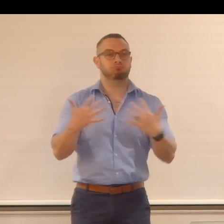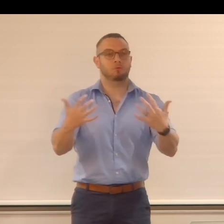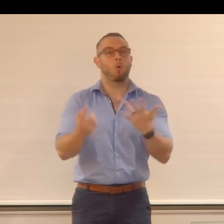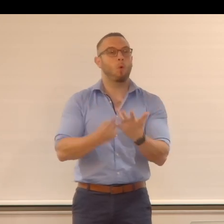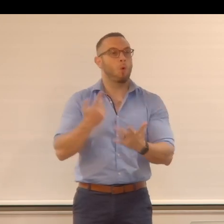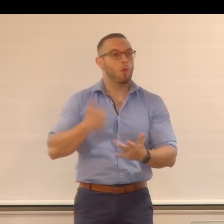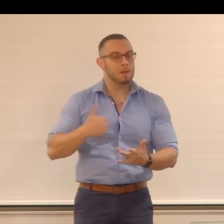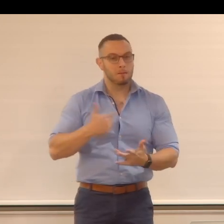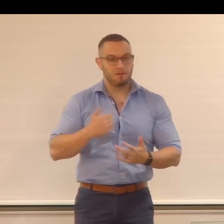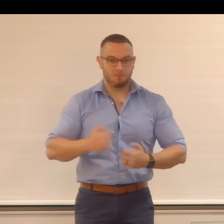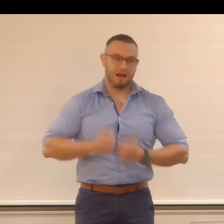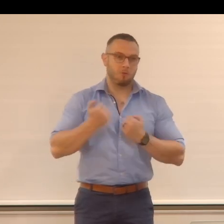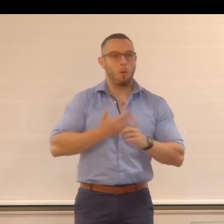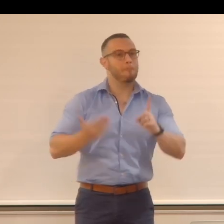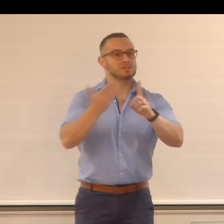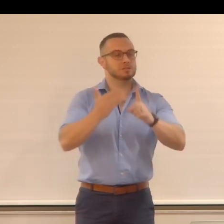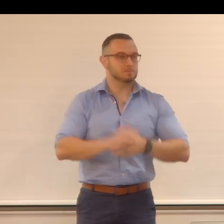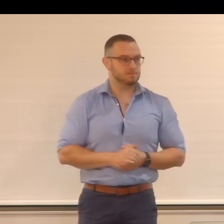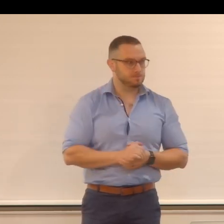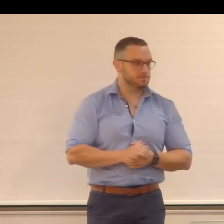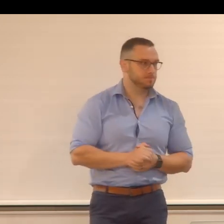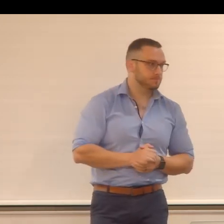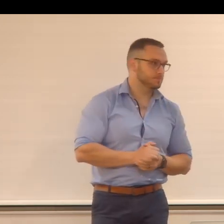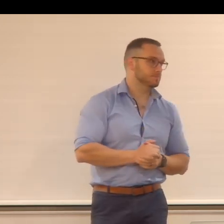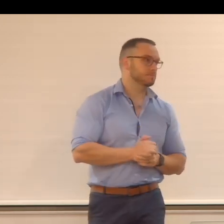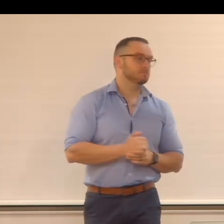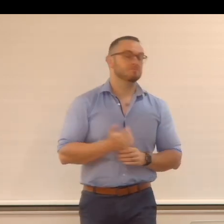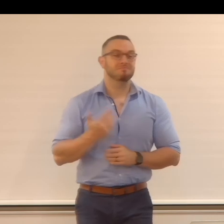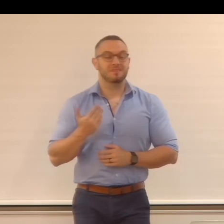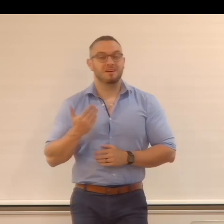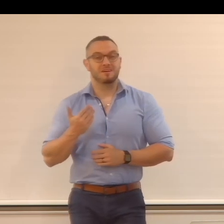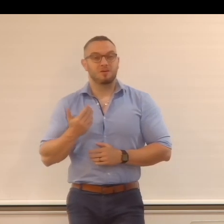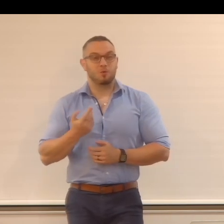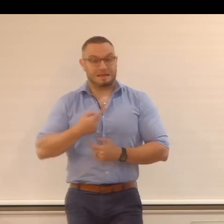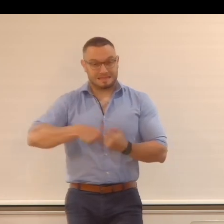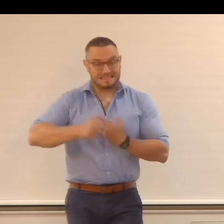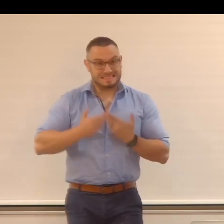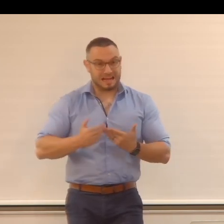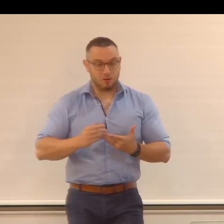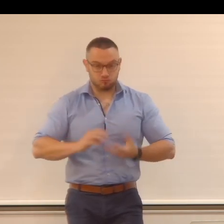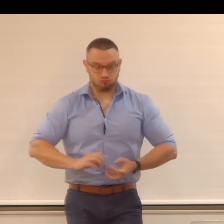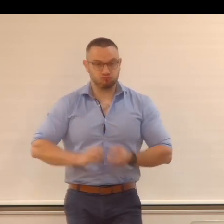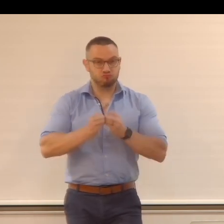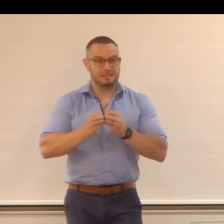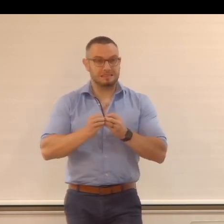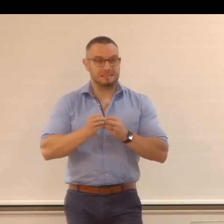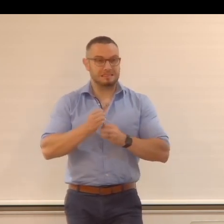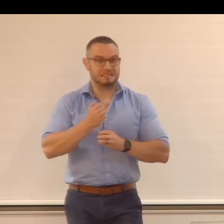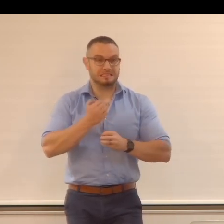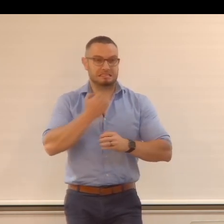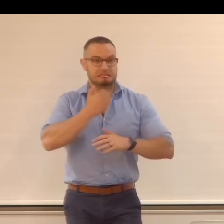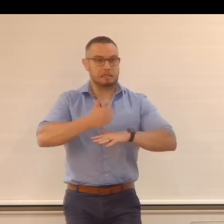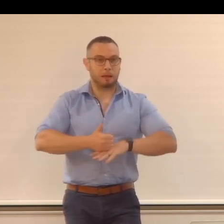people from analog missions. And lastly, there's also a research database that we are now working on, which is compiling all research